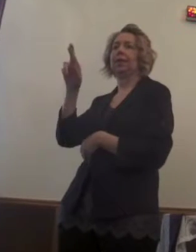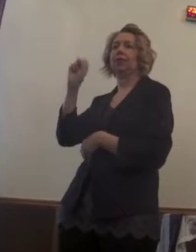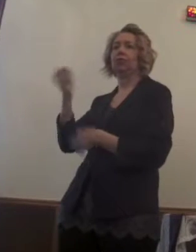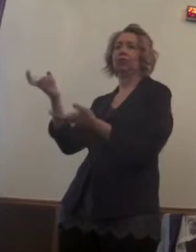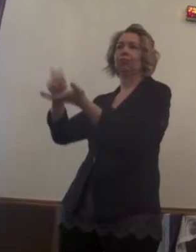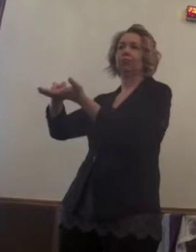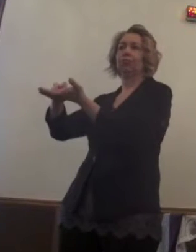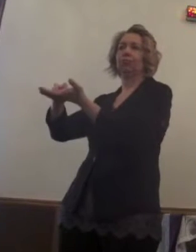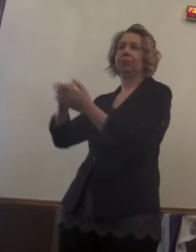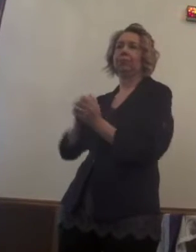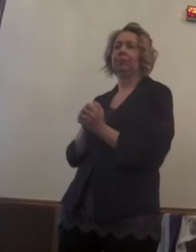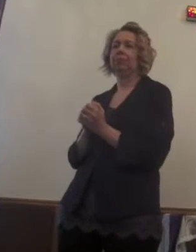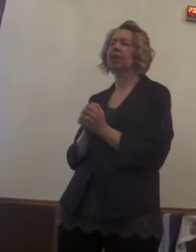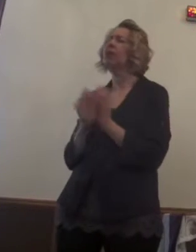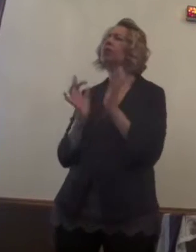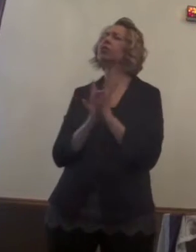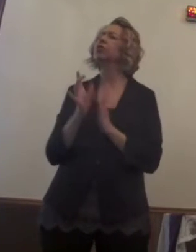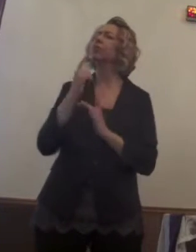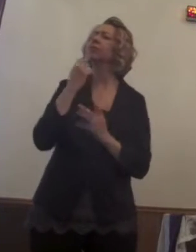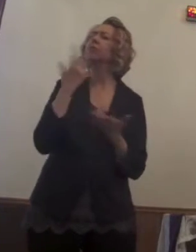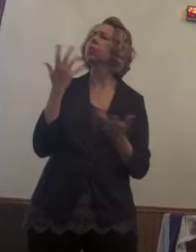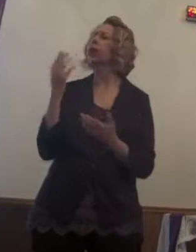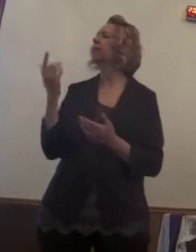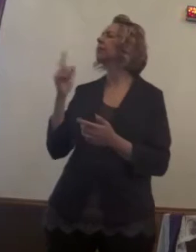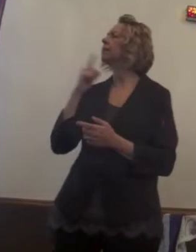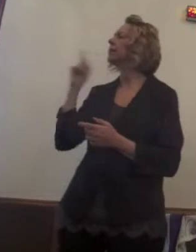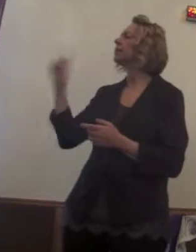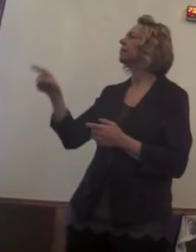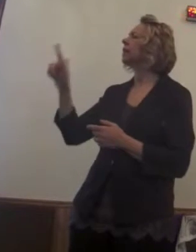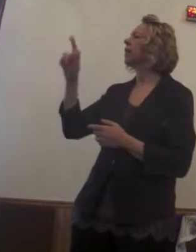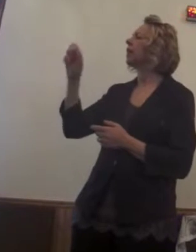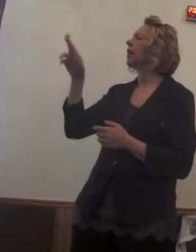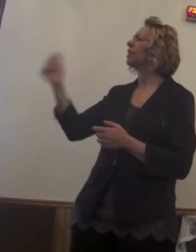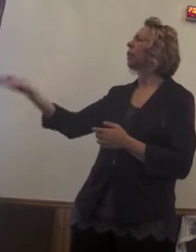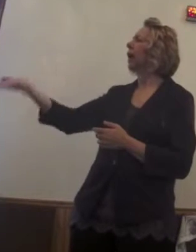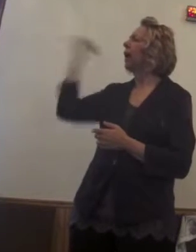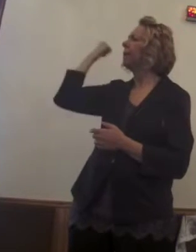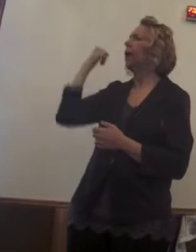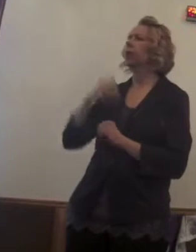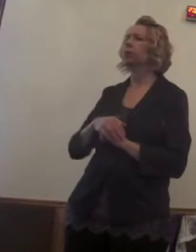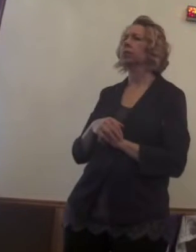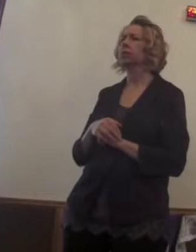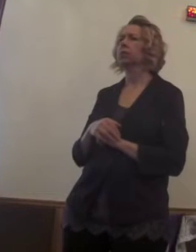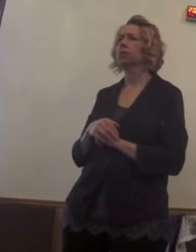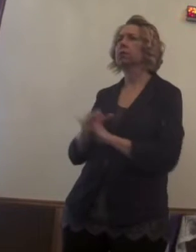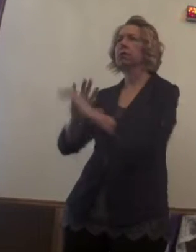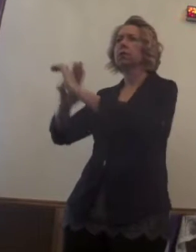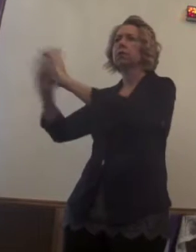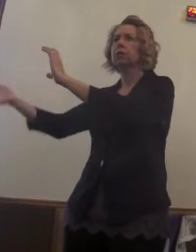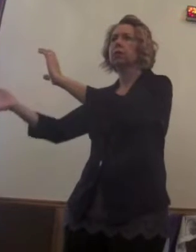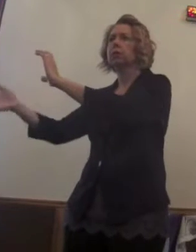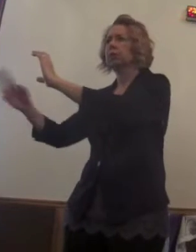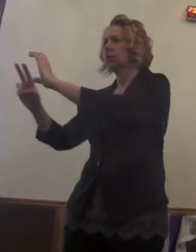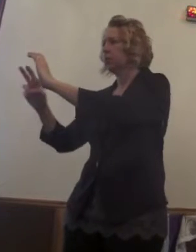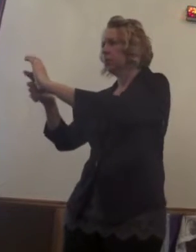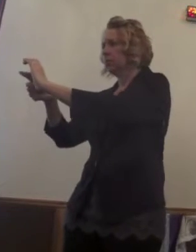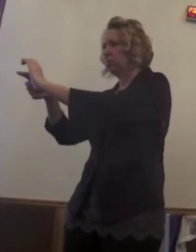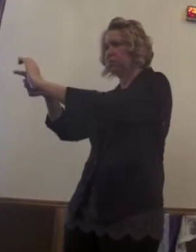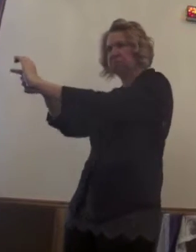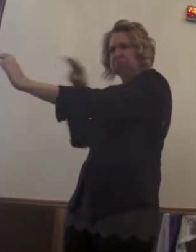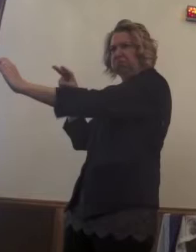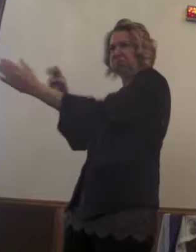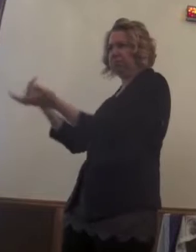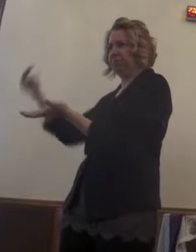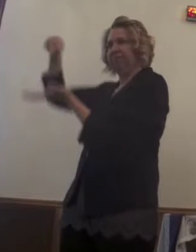All Christ simply did was called Lazarus by name and the grave was completely powerless in holding